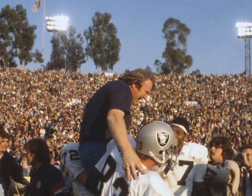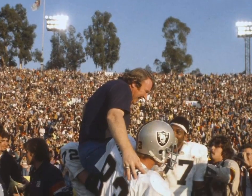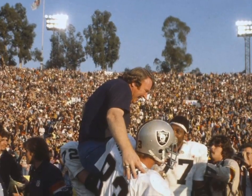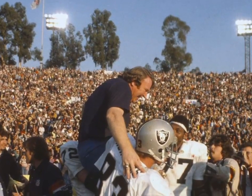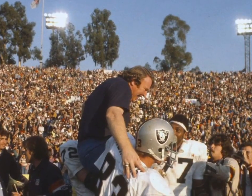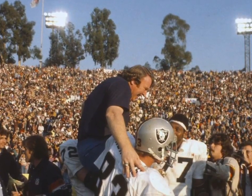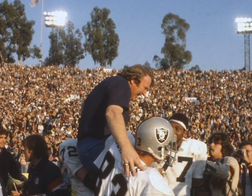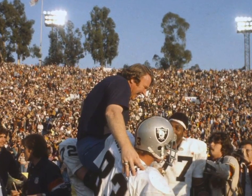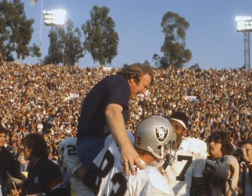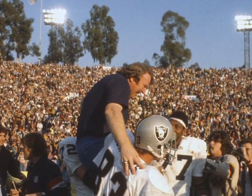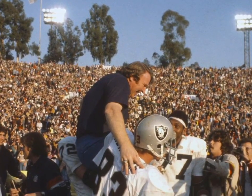retired.